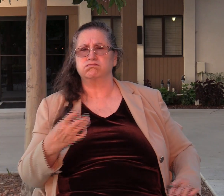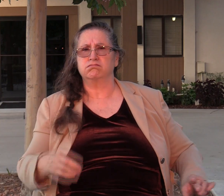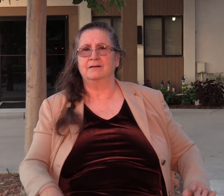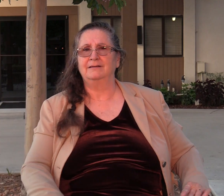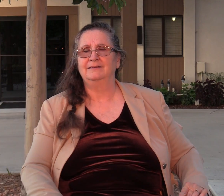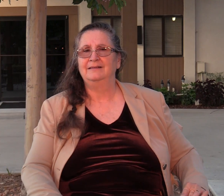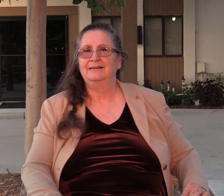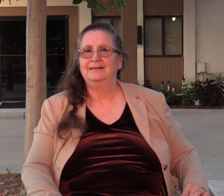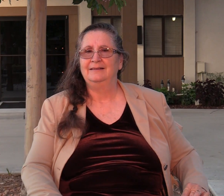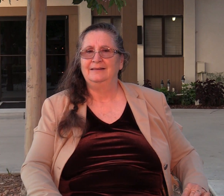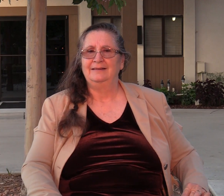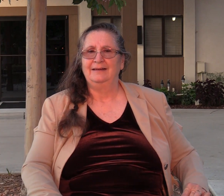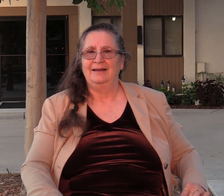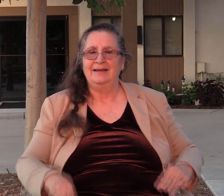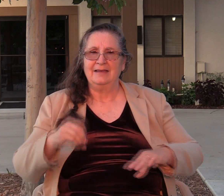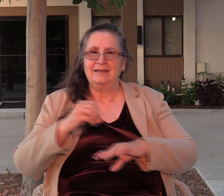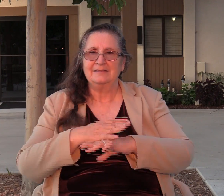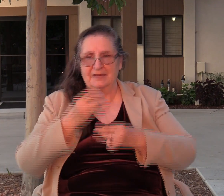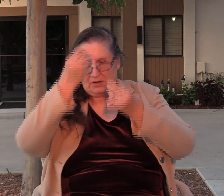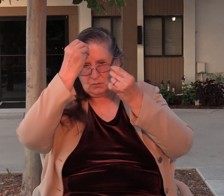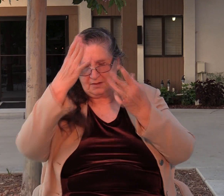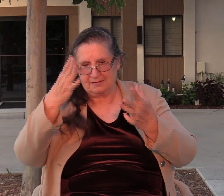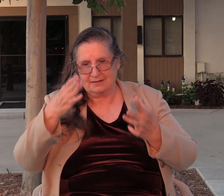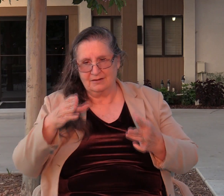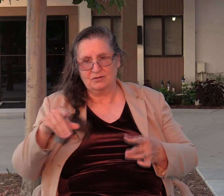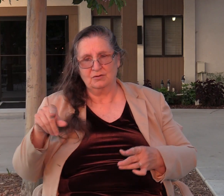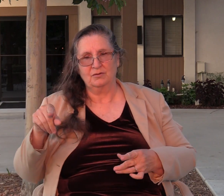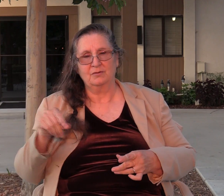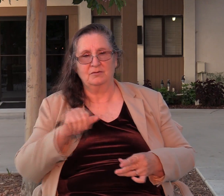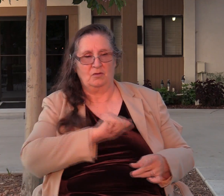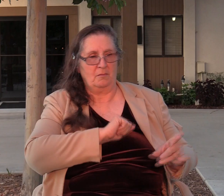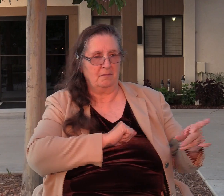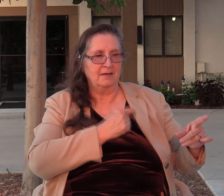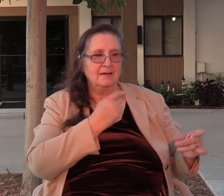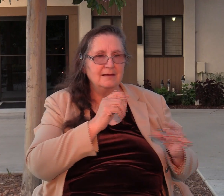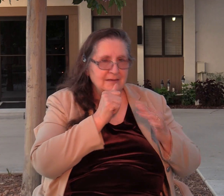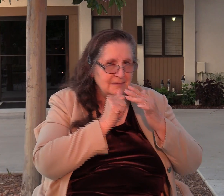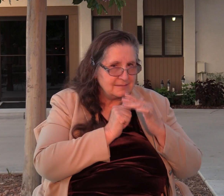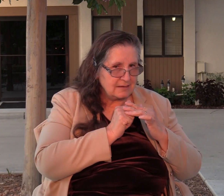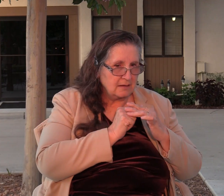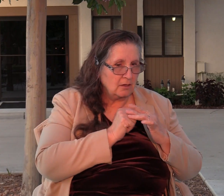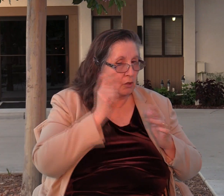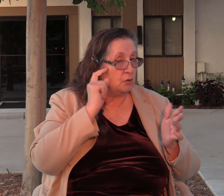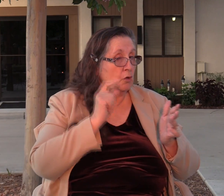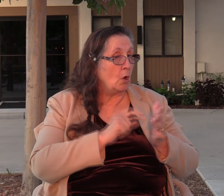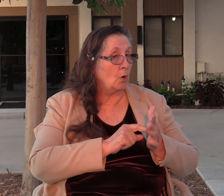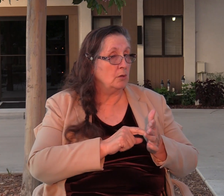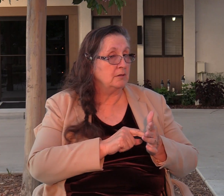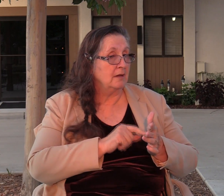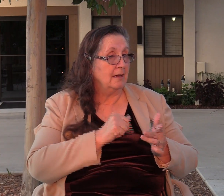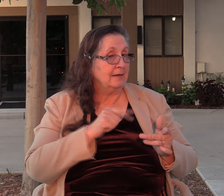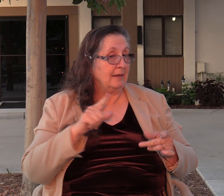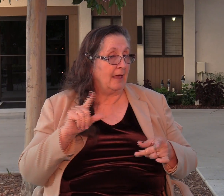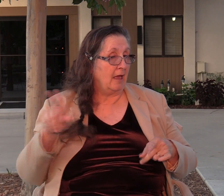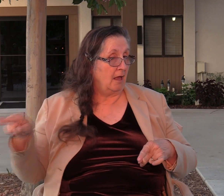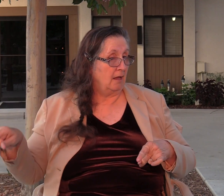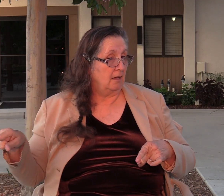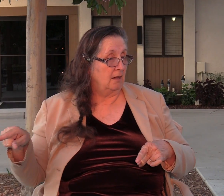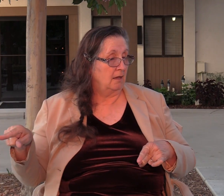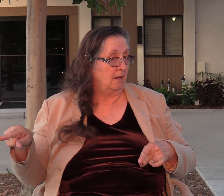And he sent messengers to Abimelech secretly saying, Take note, Gal, the son of Ebed, and his brothers